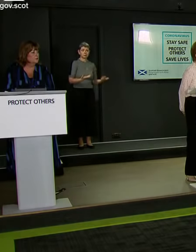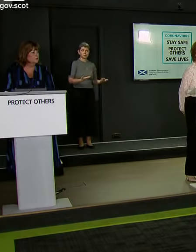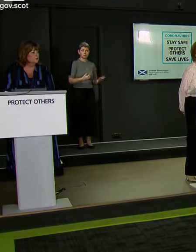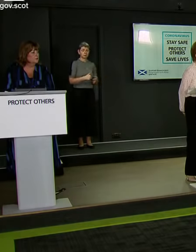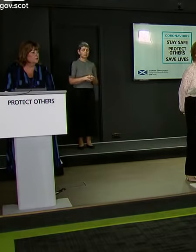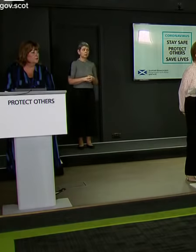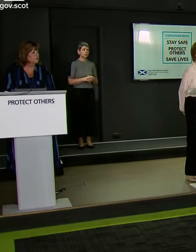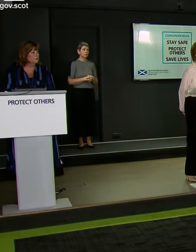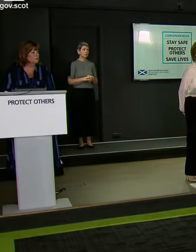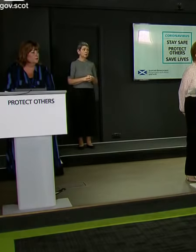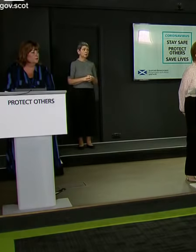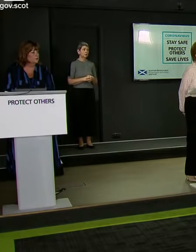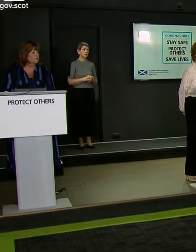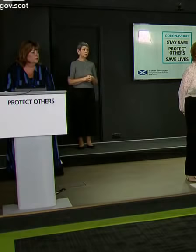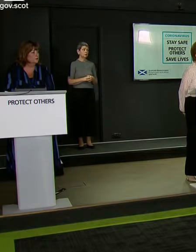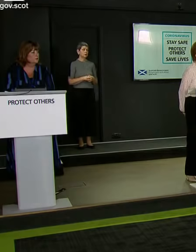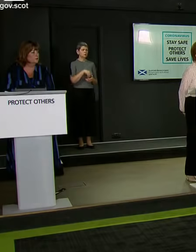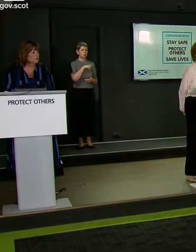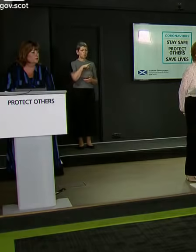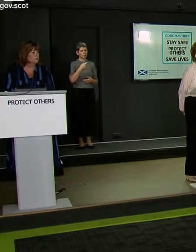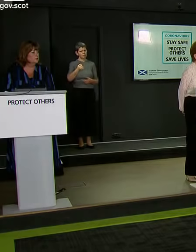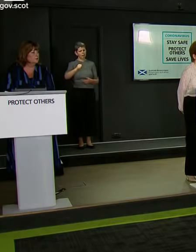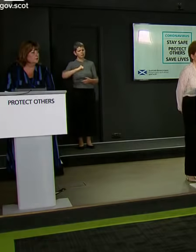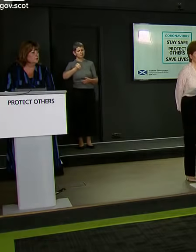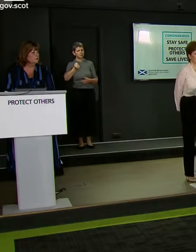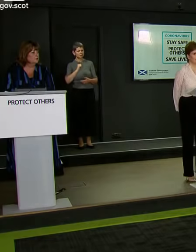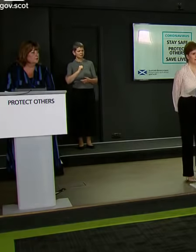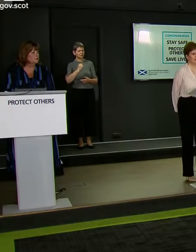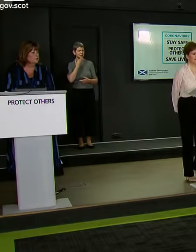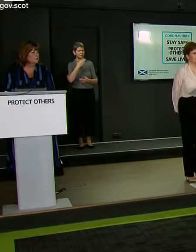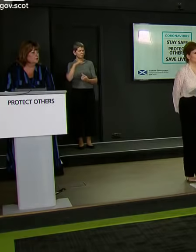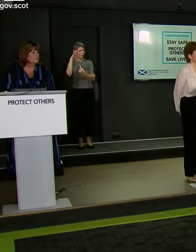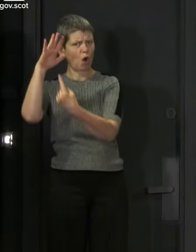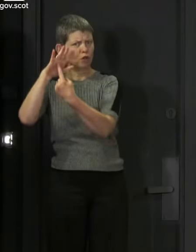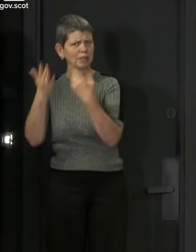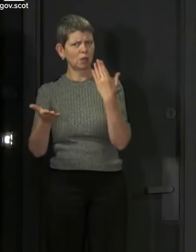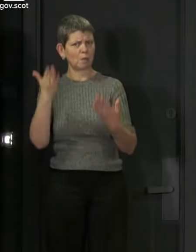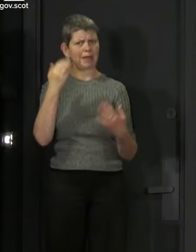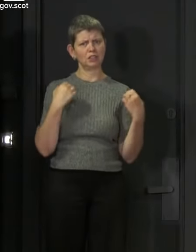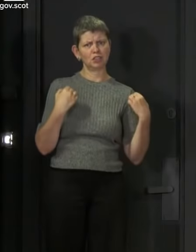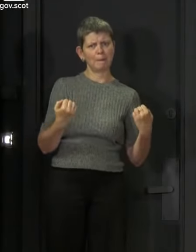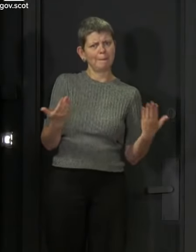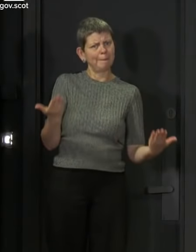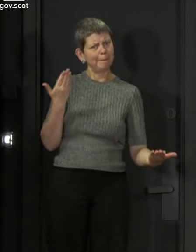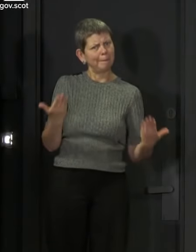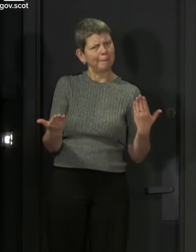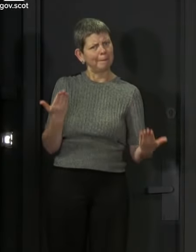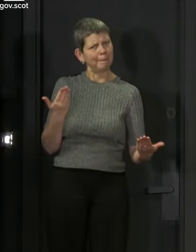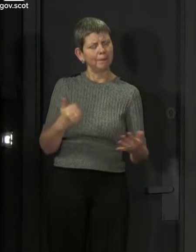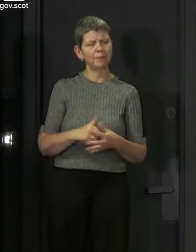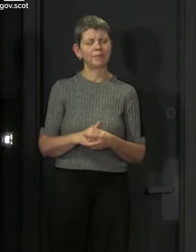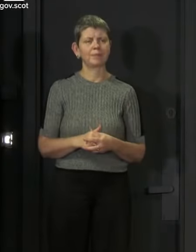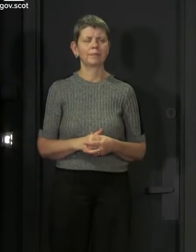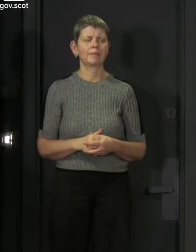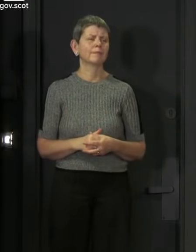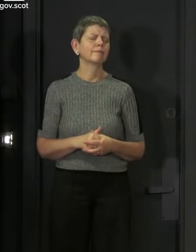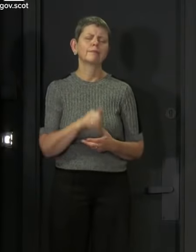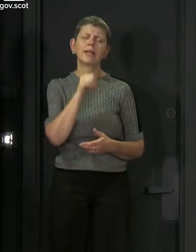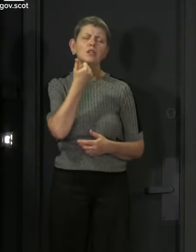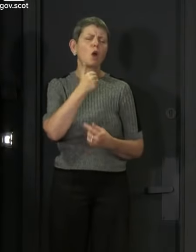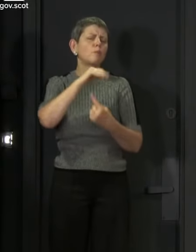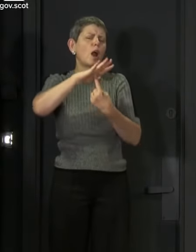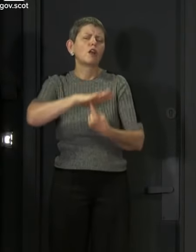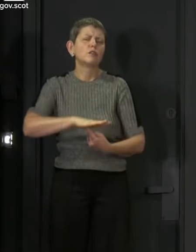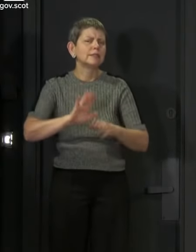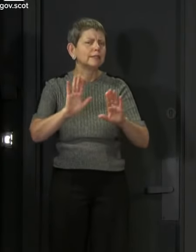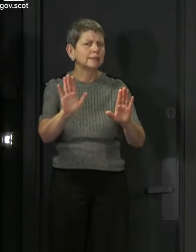Why do pubs appear to have been prioritised over gyms? This is not about an order of priority. It's about trying